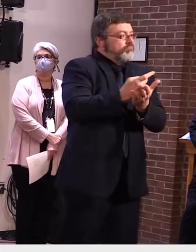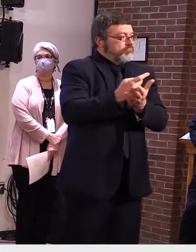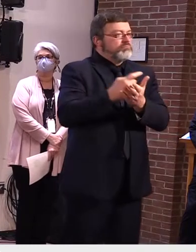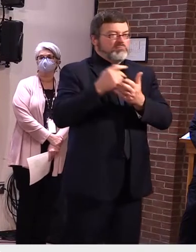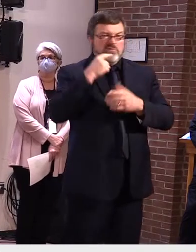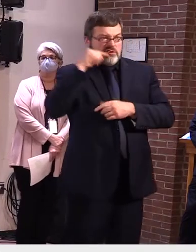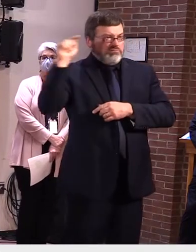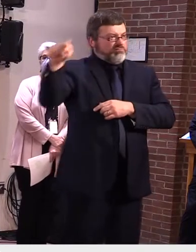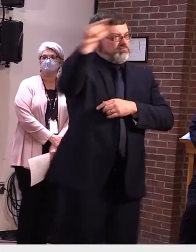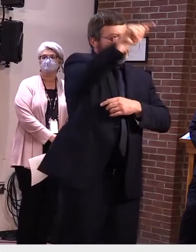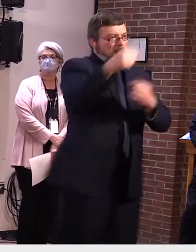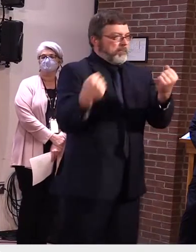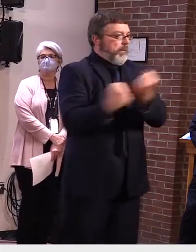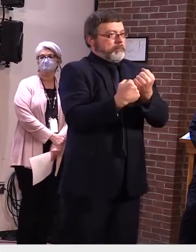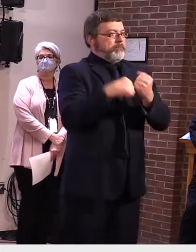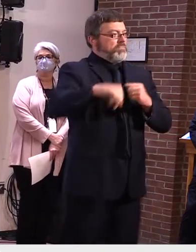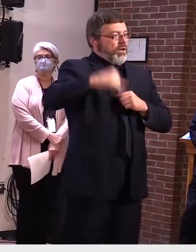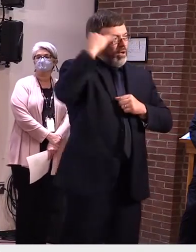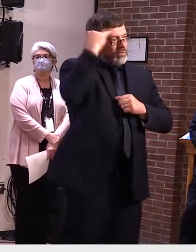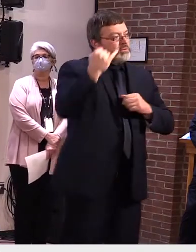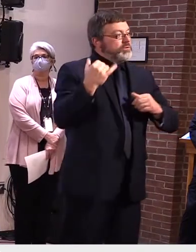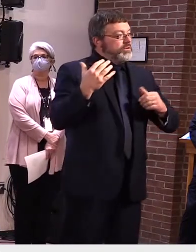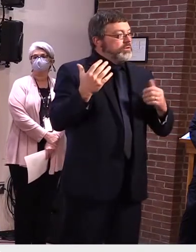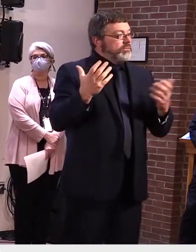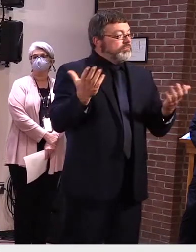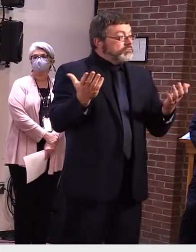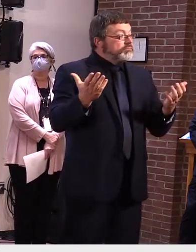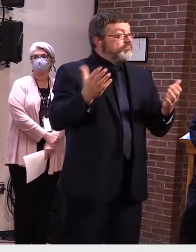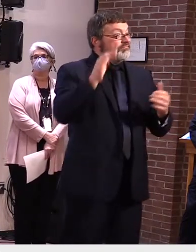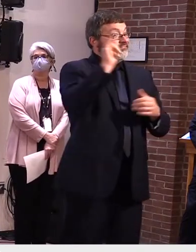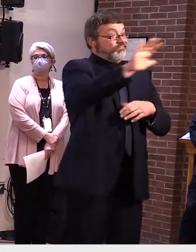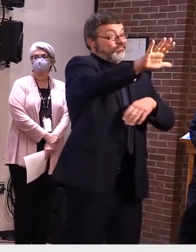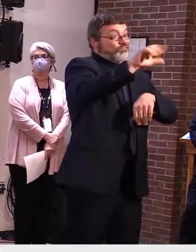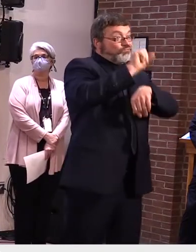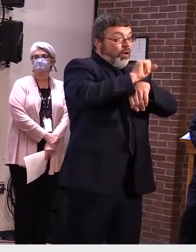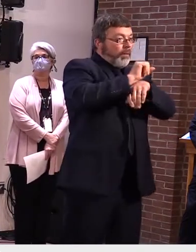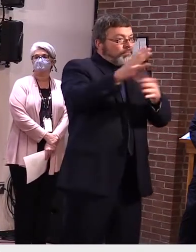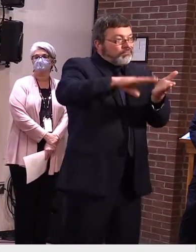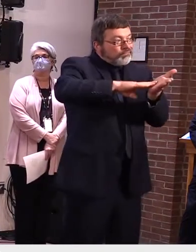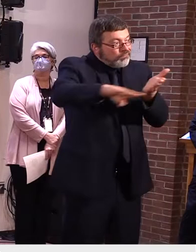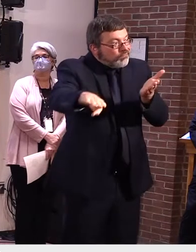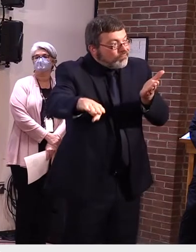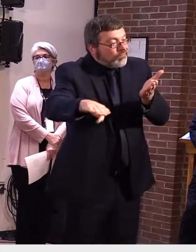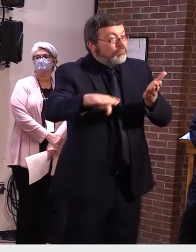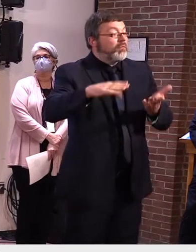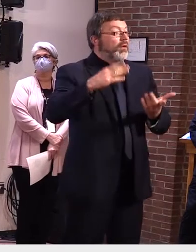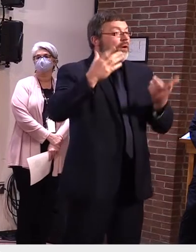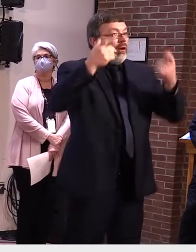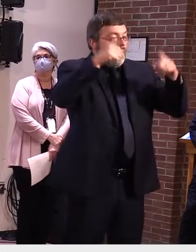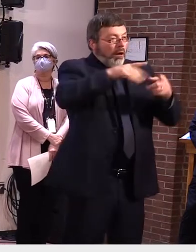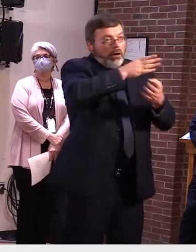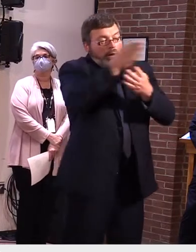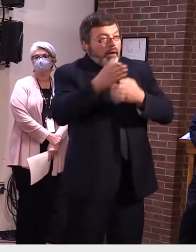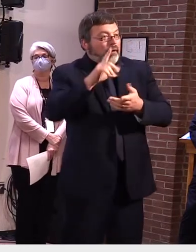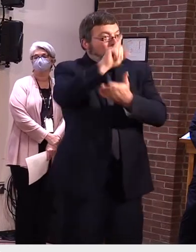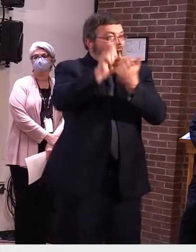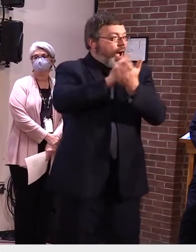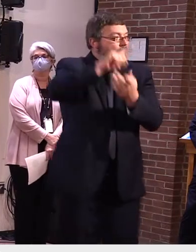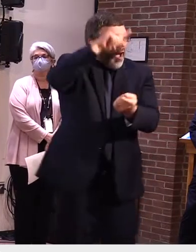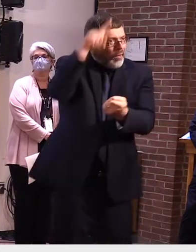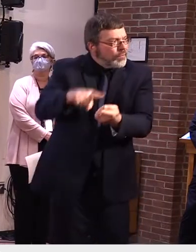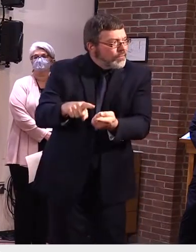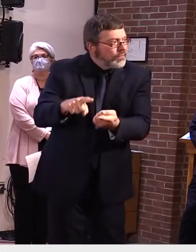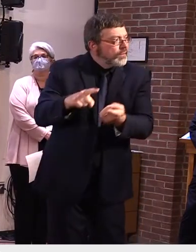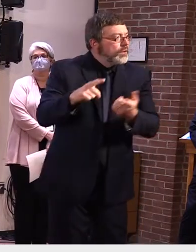your household has been laid off, furloughed, had your hours cut, or you've been employed in an industry